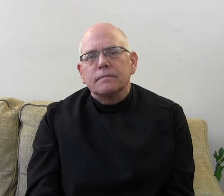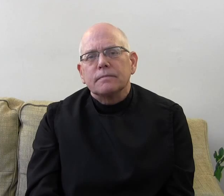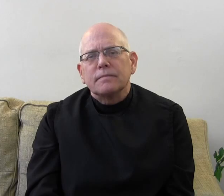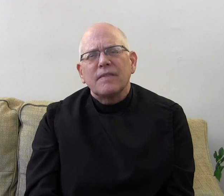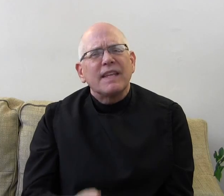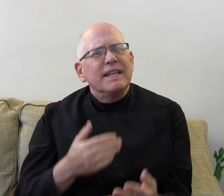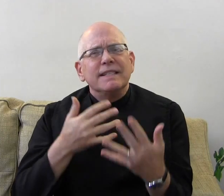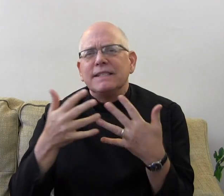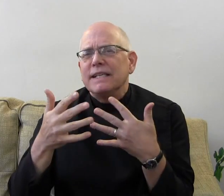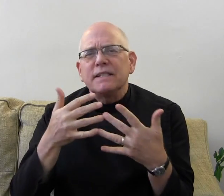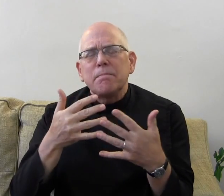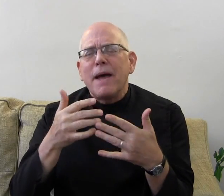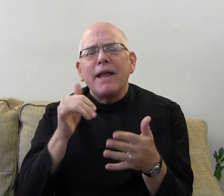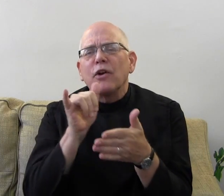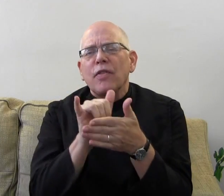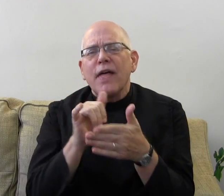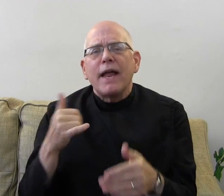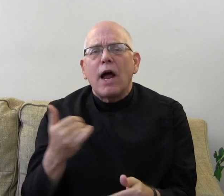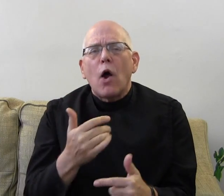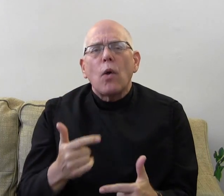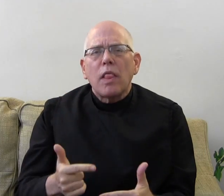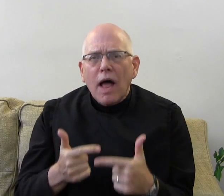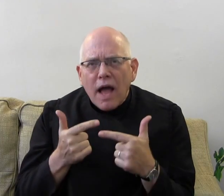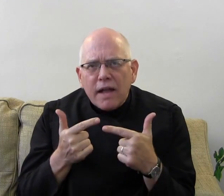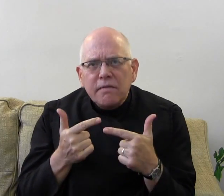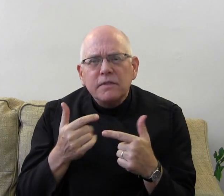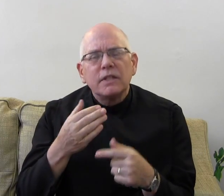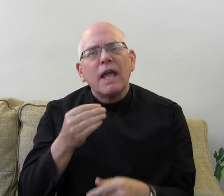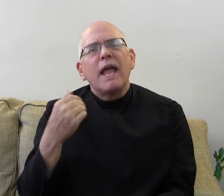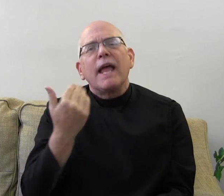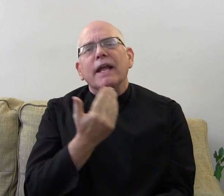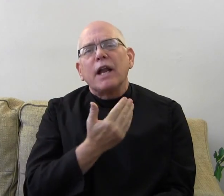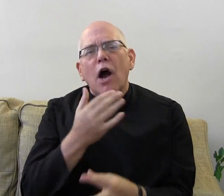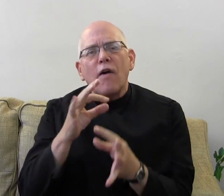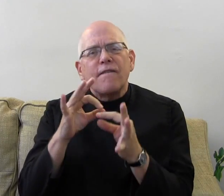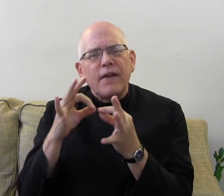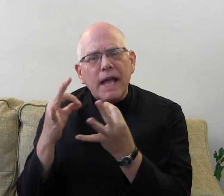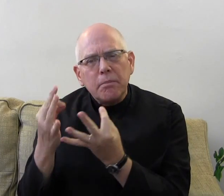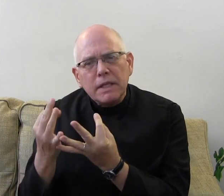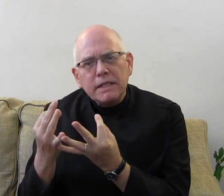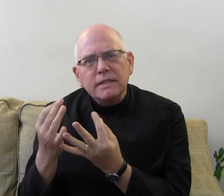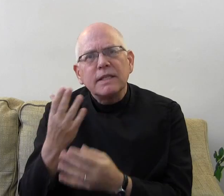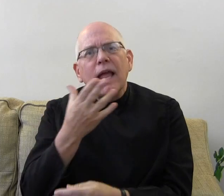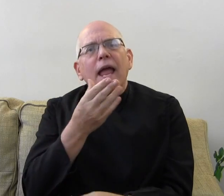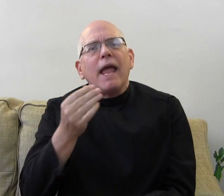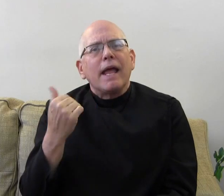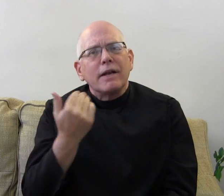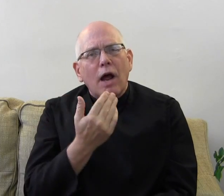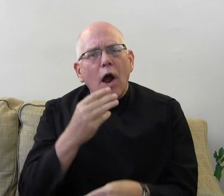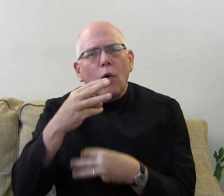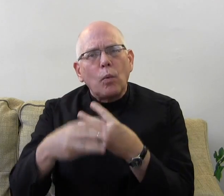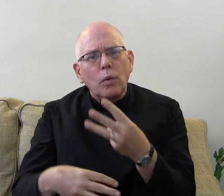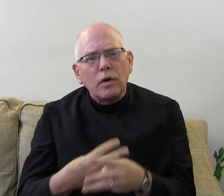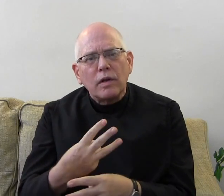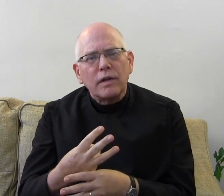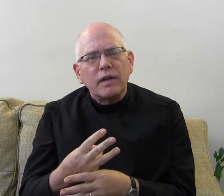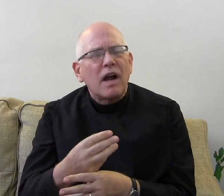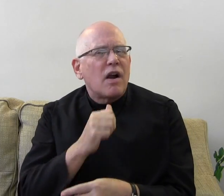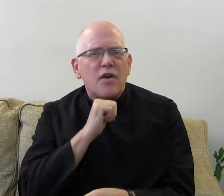It doesn't matter that our lives and our families and our world are